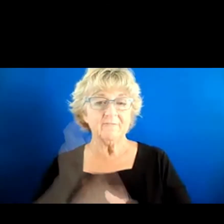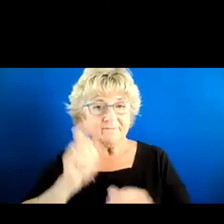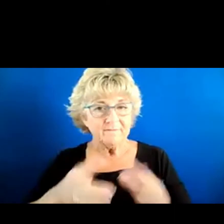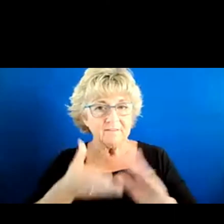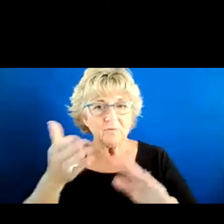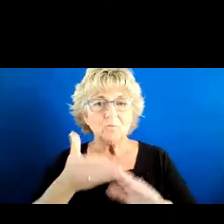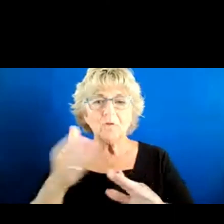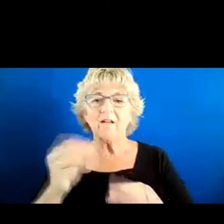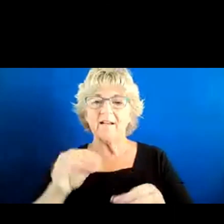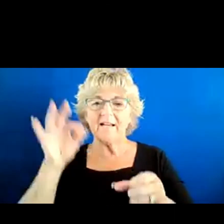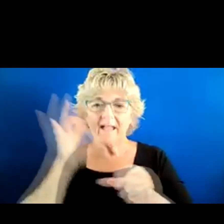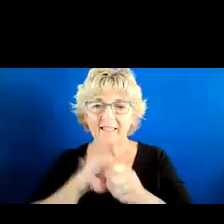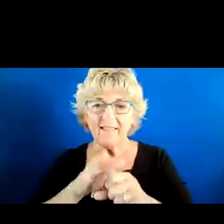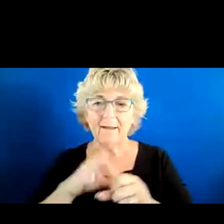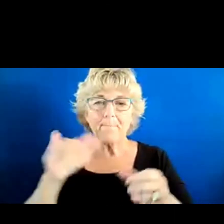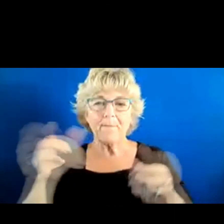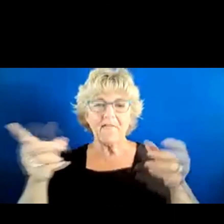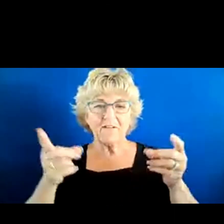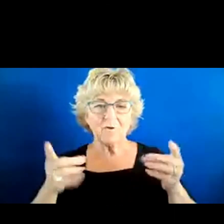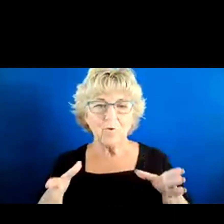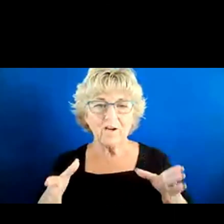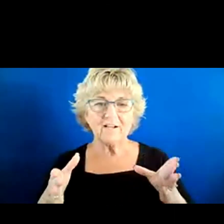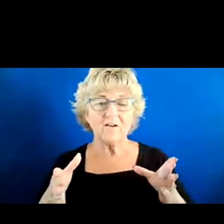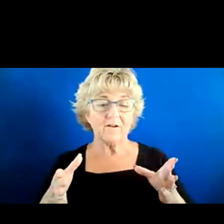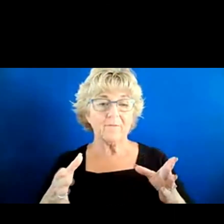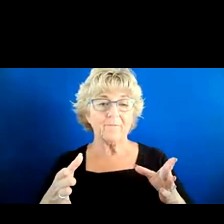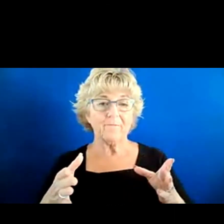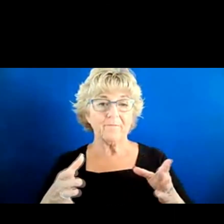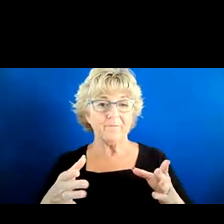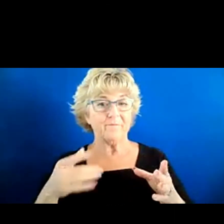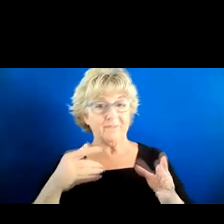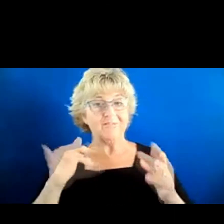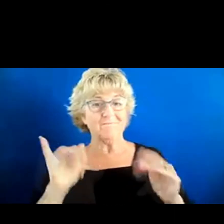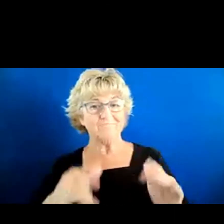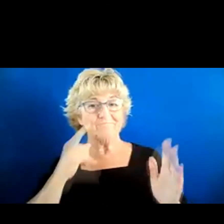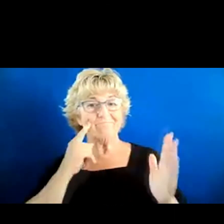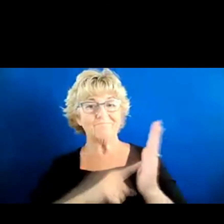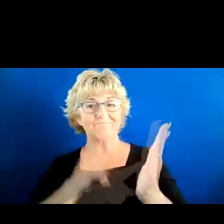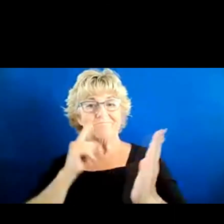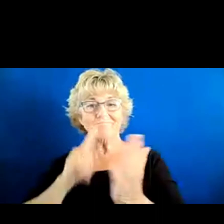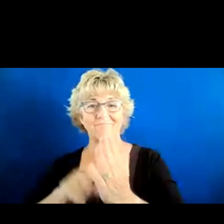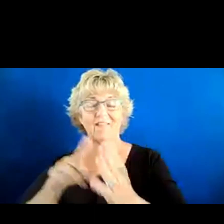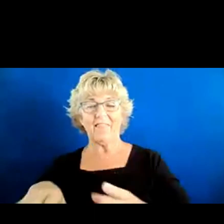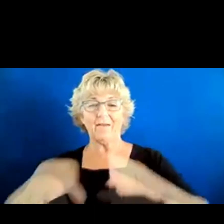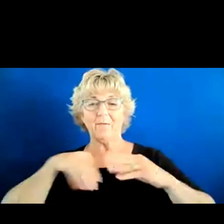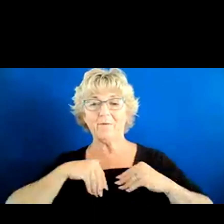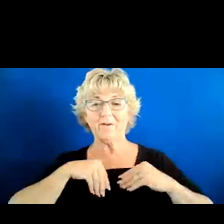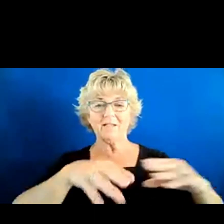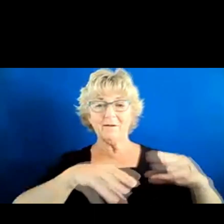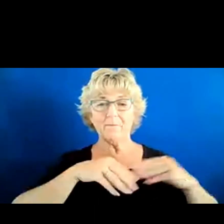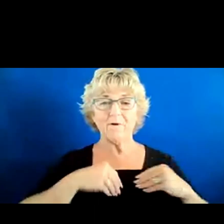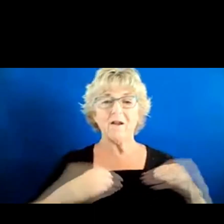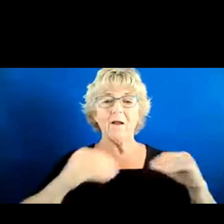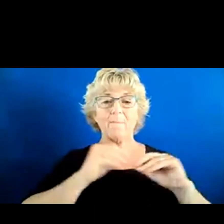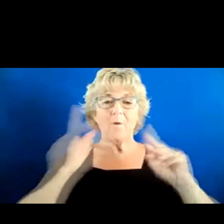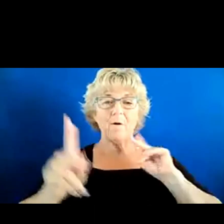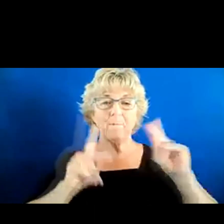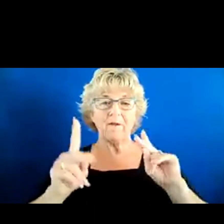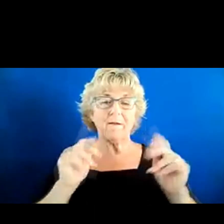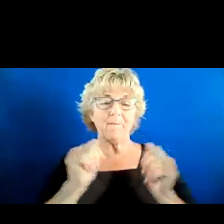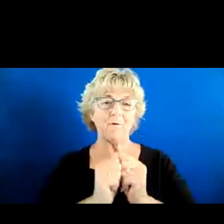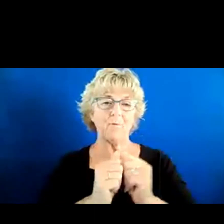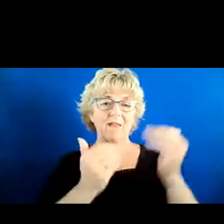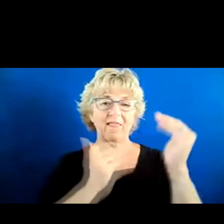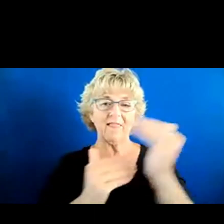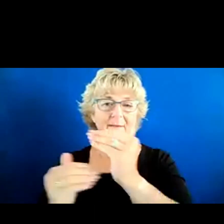be elected by the directors. So I took that as a sign that they were embracing the importance of having people with lived experience in leadership